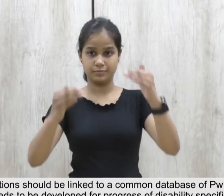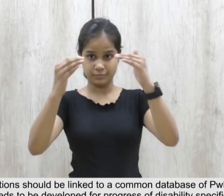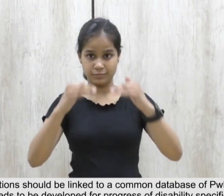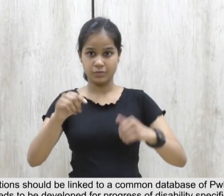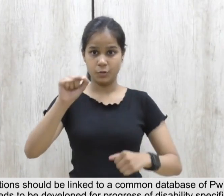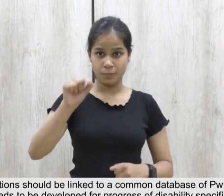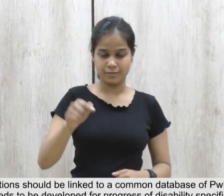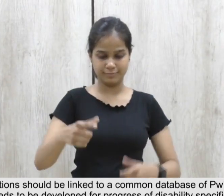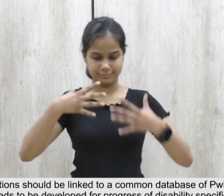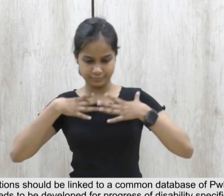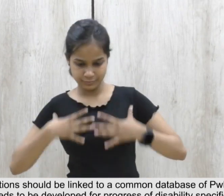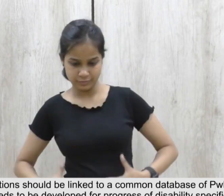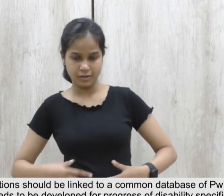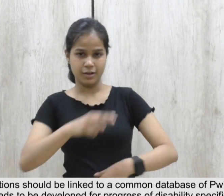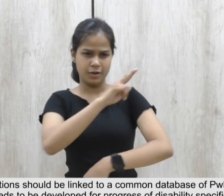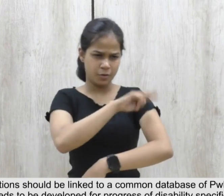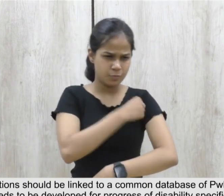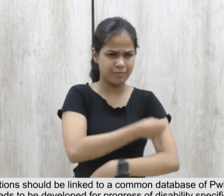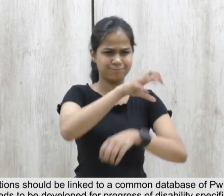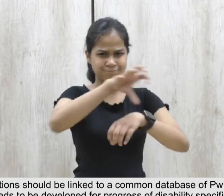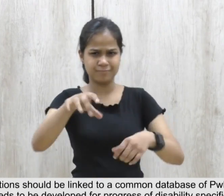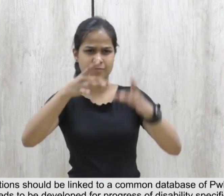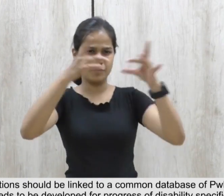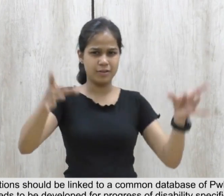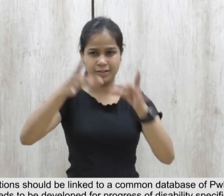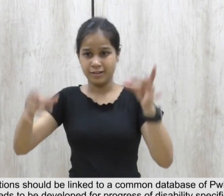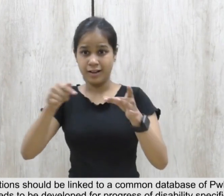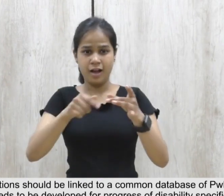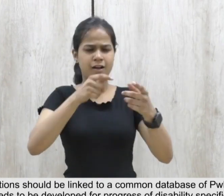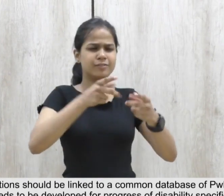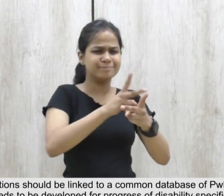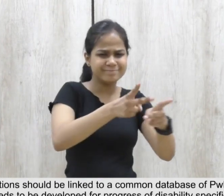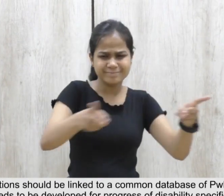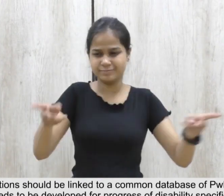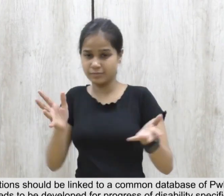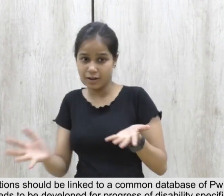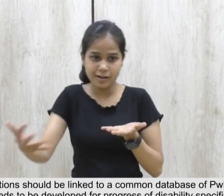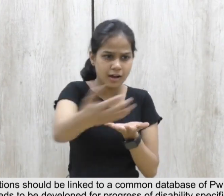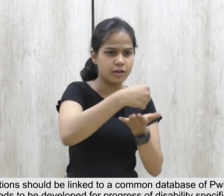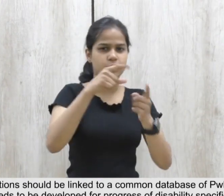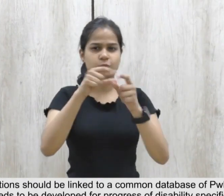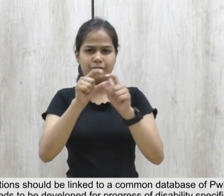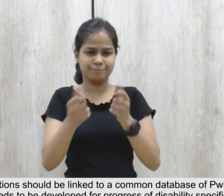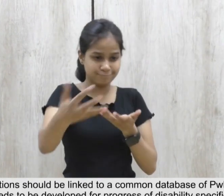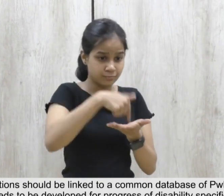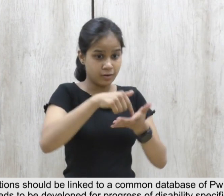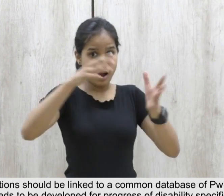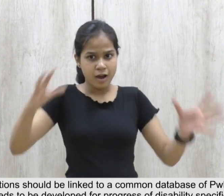be linked to a common database of PWDs under UDID project and a mechanism needs to be developed